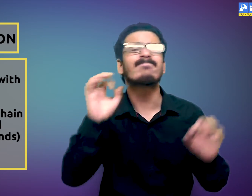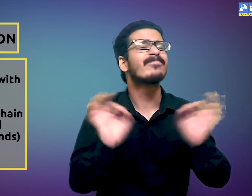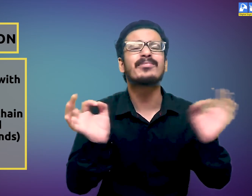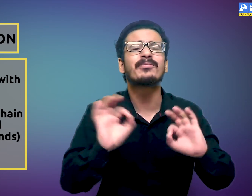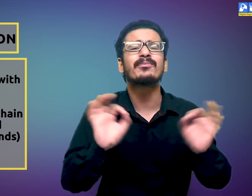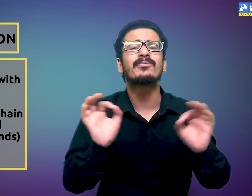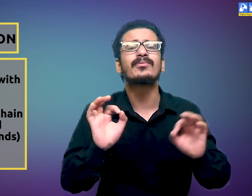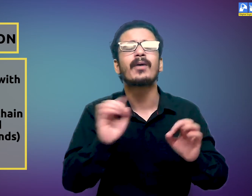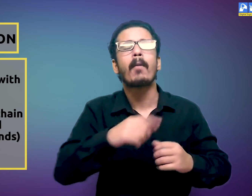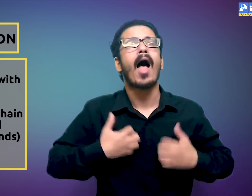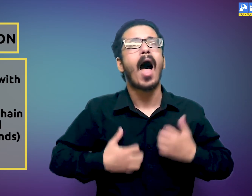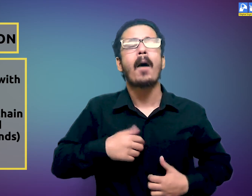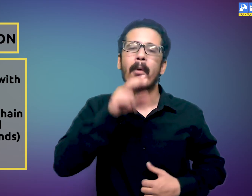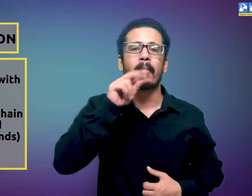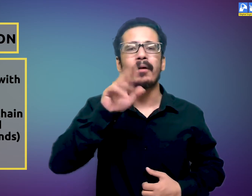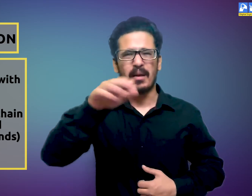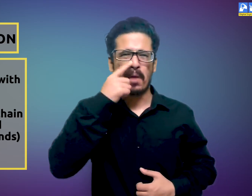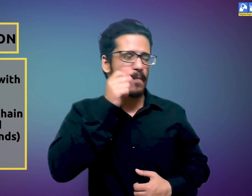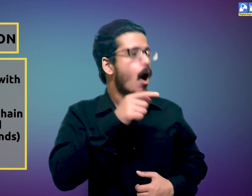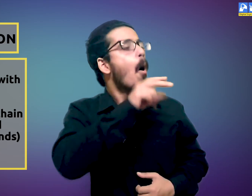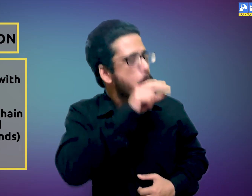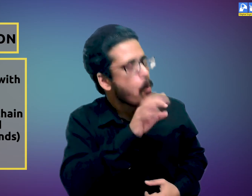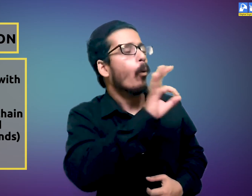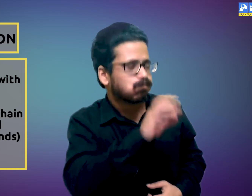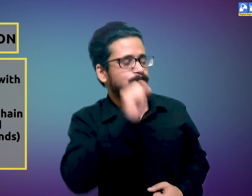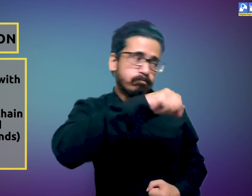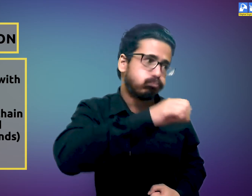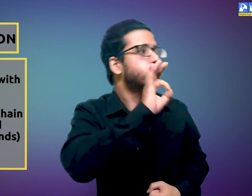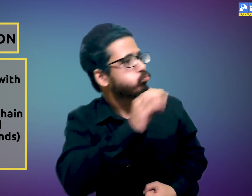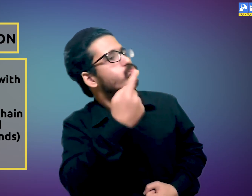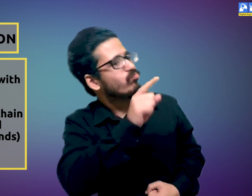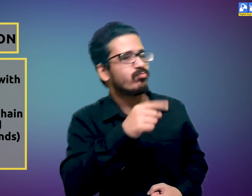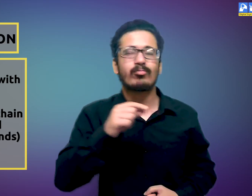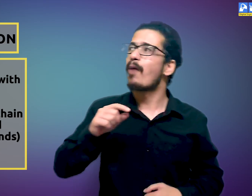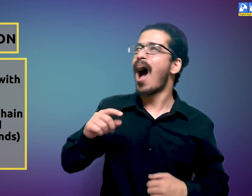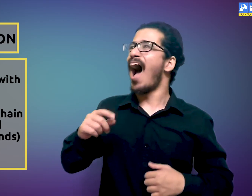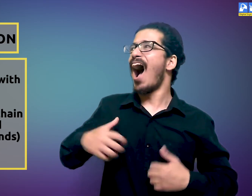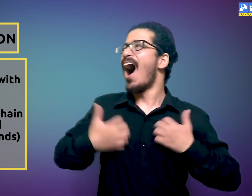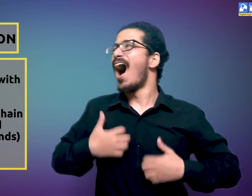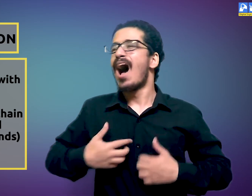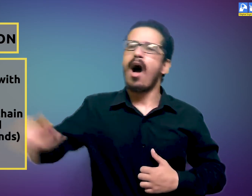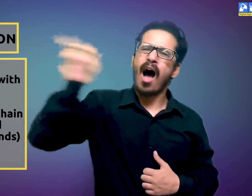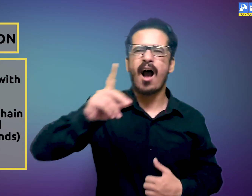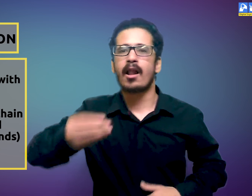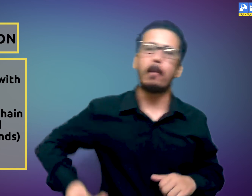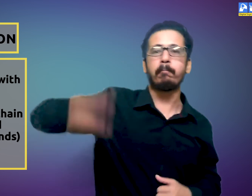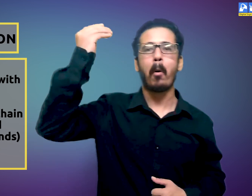child may show interest by producing repeated speech sounds. It is an important milestone in language